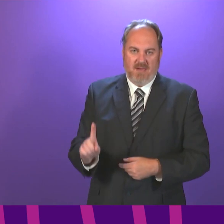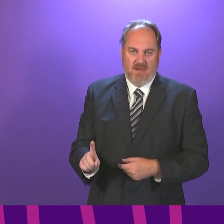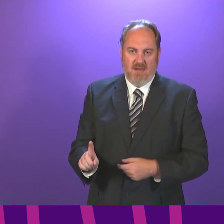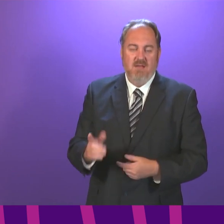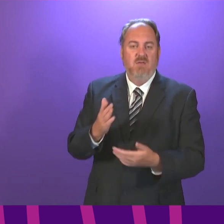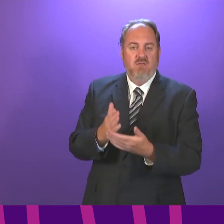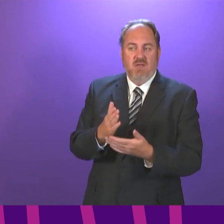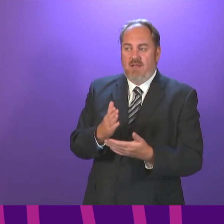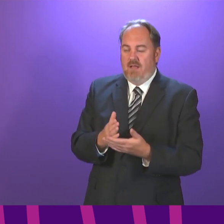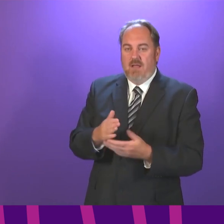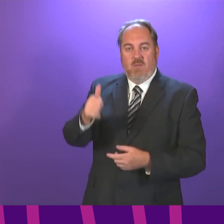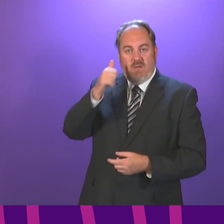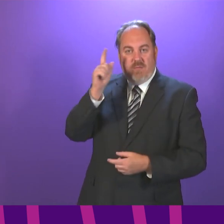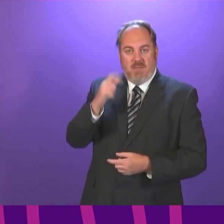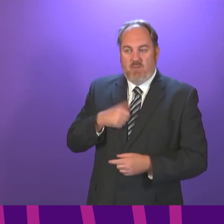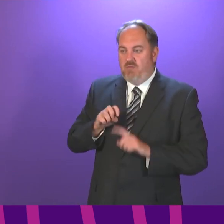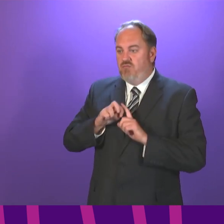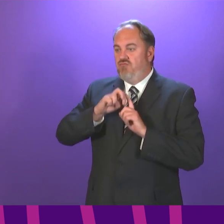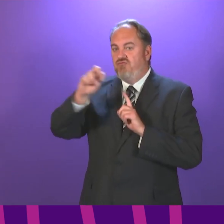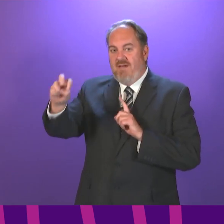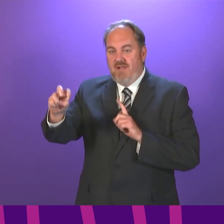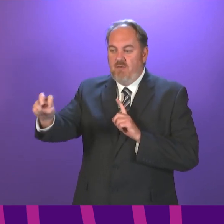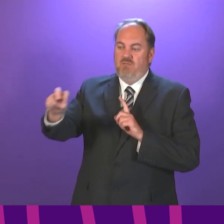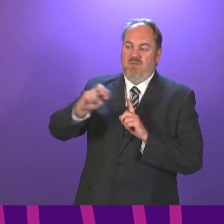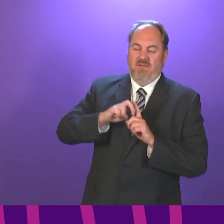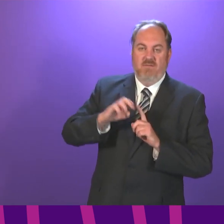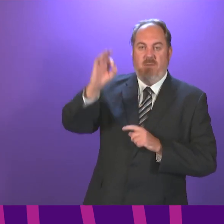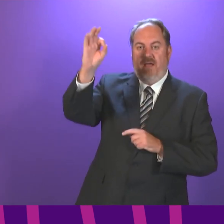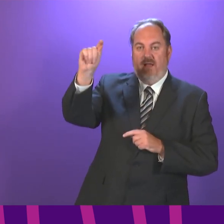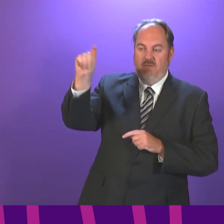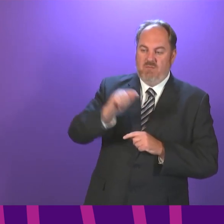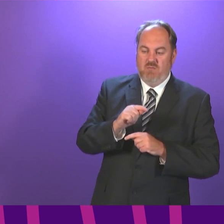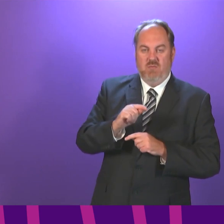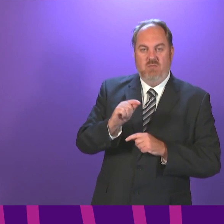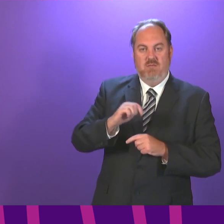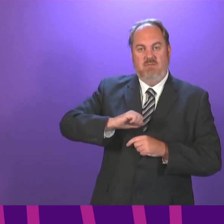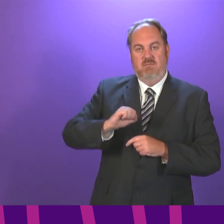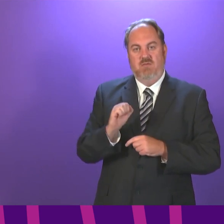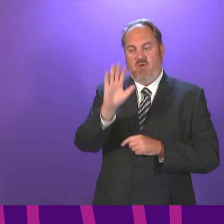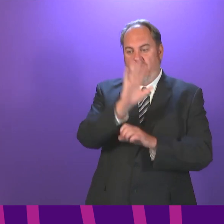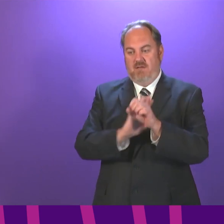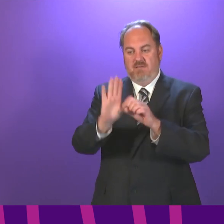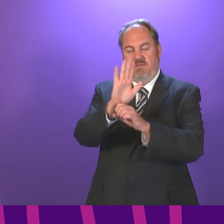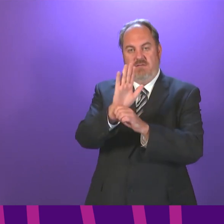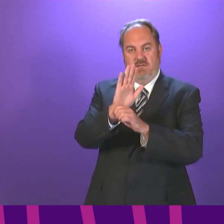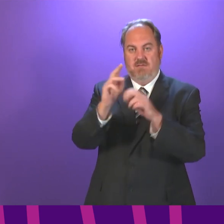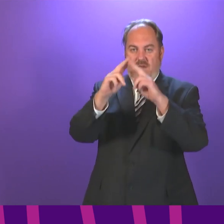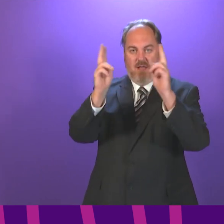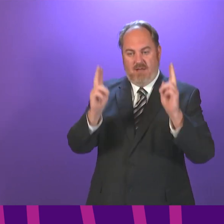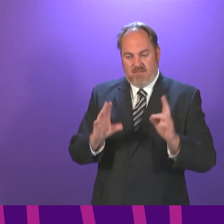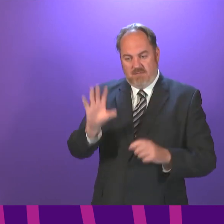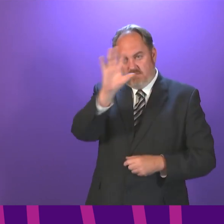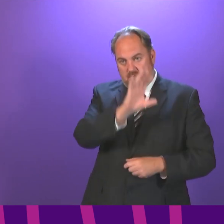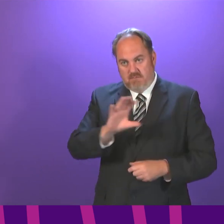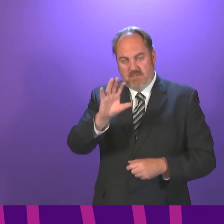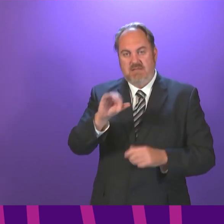to or from our islands, it is particularly difficult and has been horrendously difficult for those who live on our islands. I